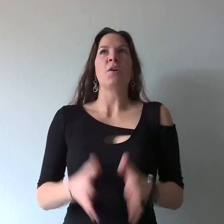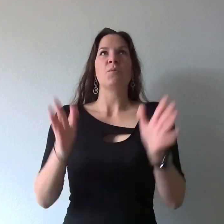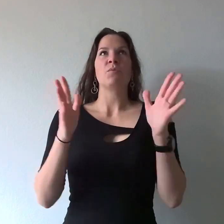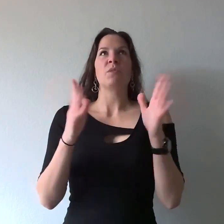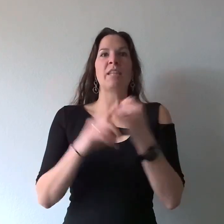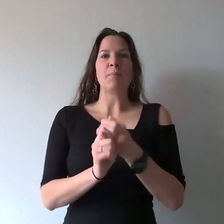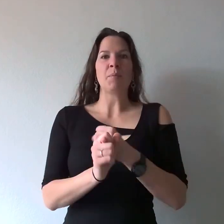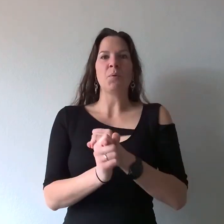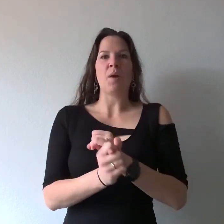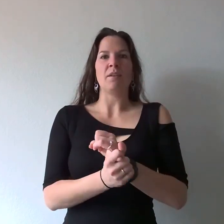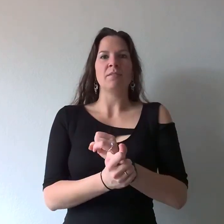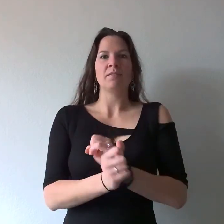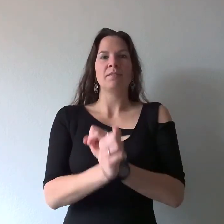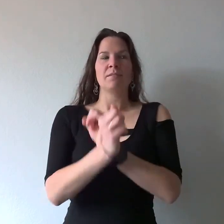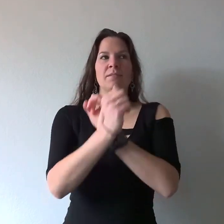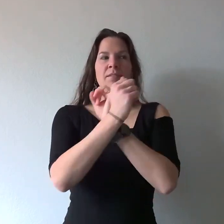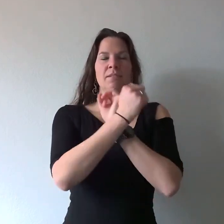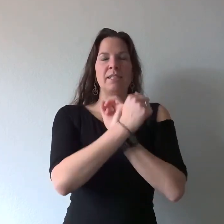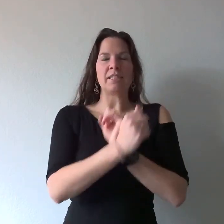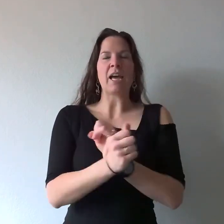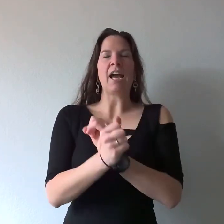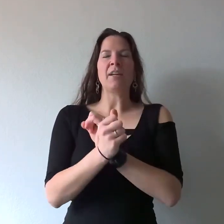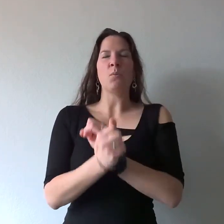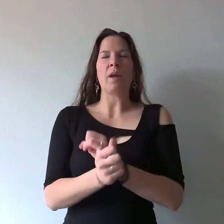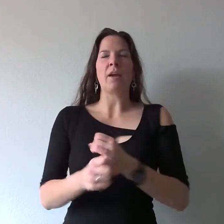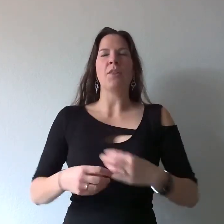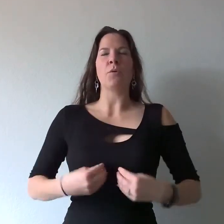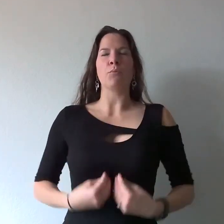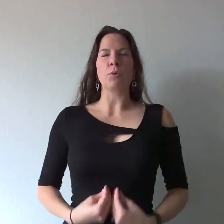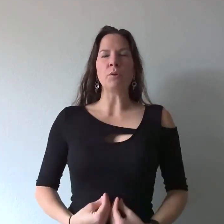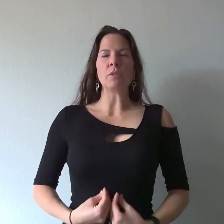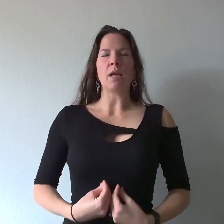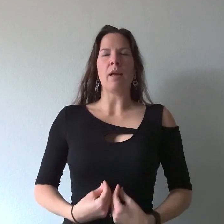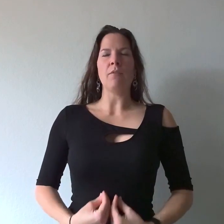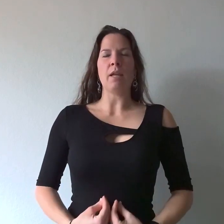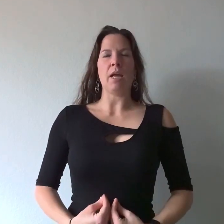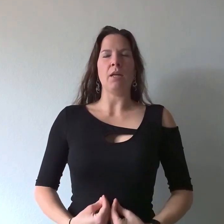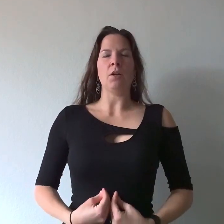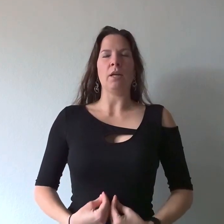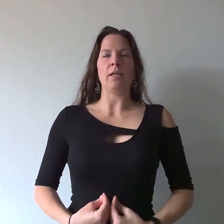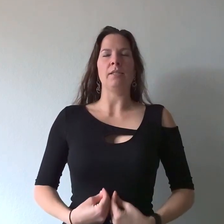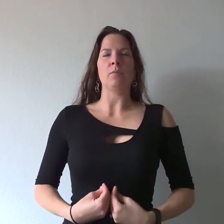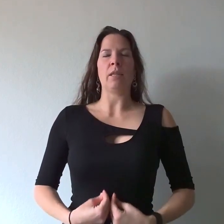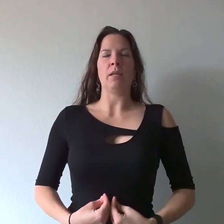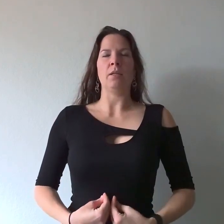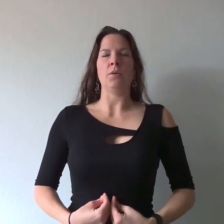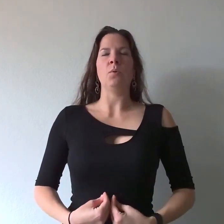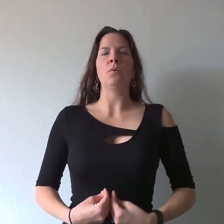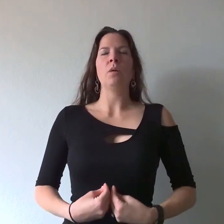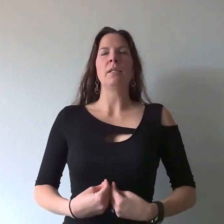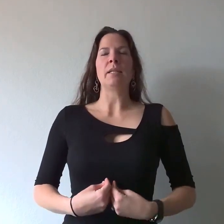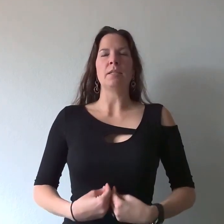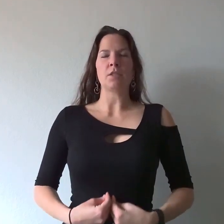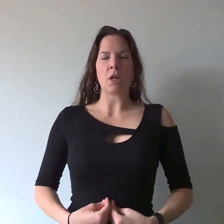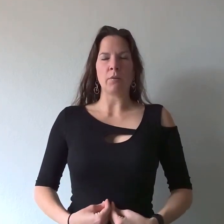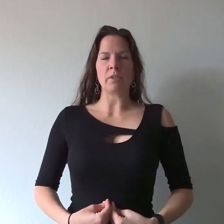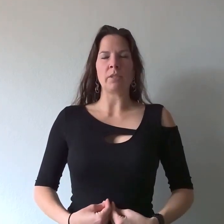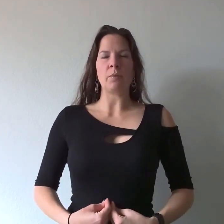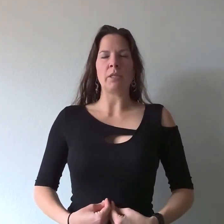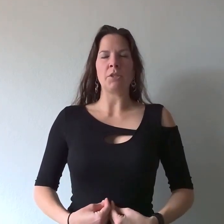step number one decide where the root of the anger is within you did it start with someone in